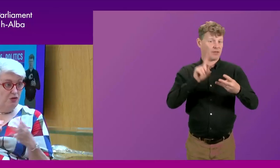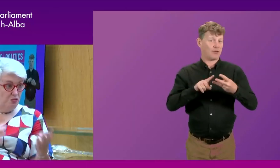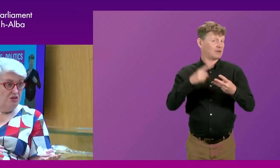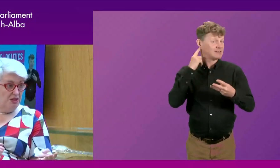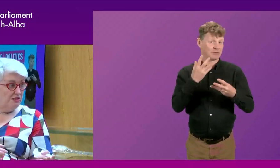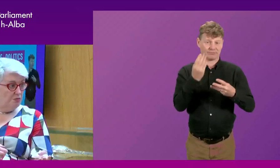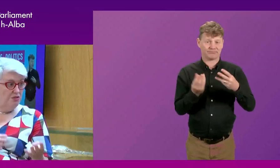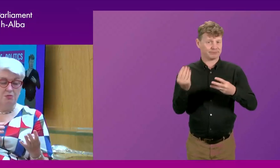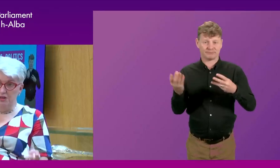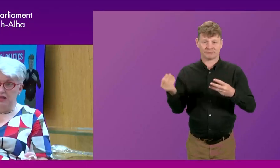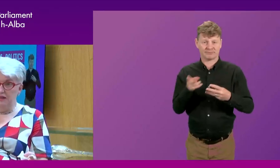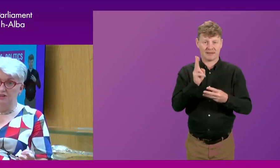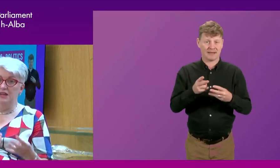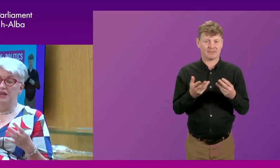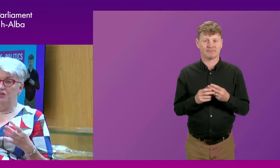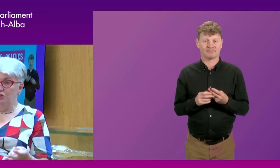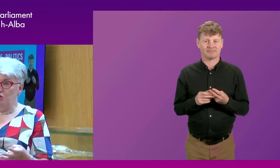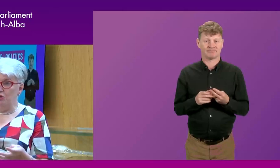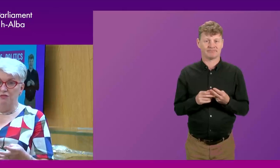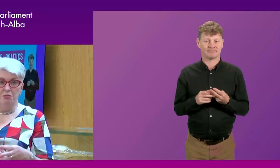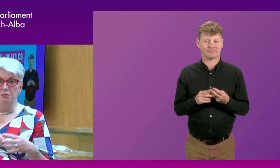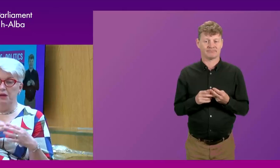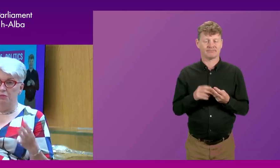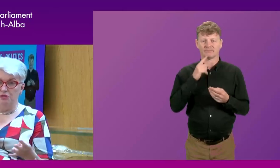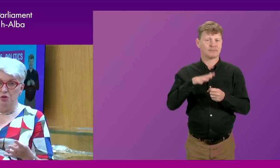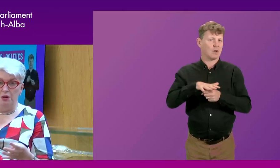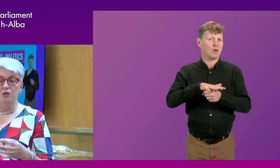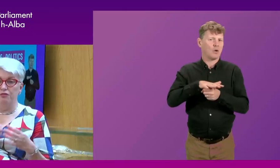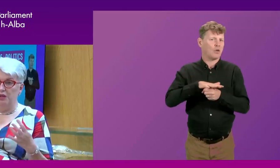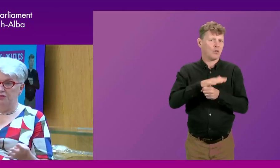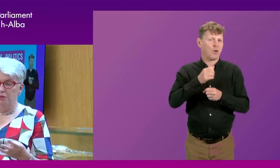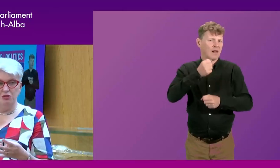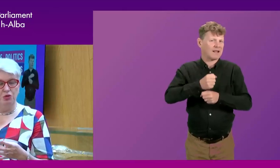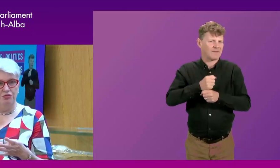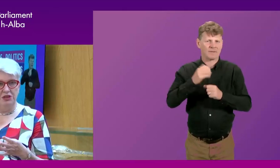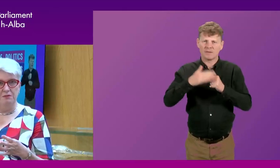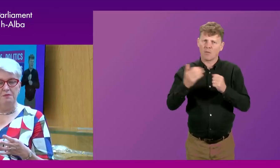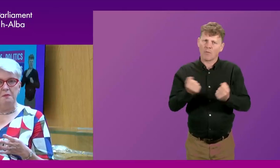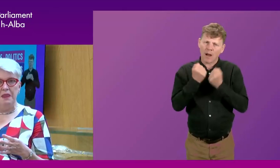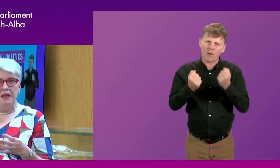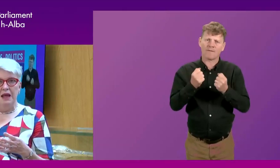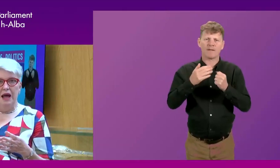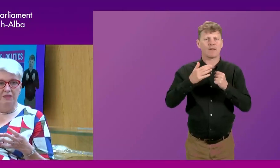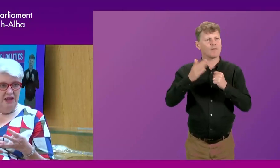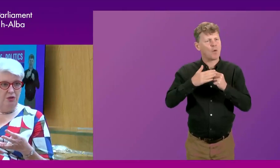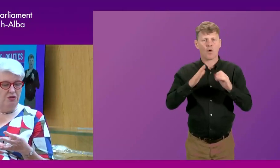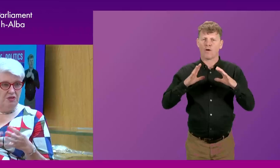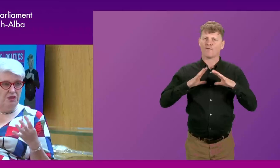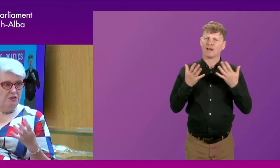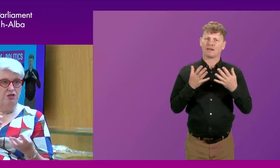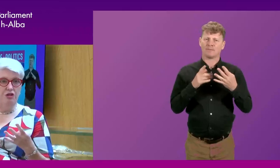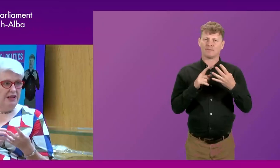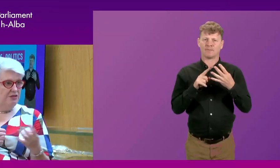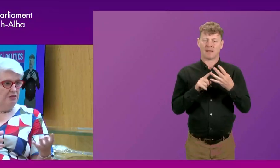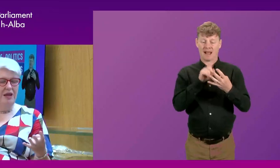because we signed up to subsidiarity, to local government being much more powerful, having much more freedom. And then there was